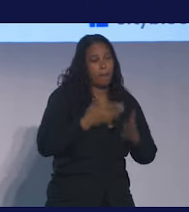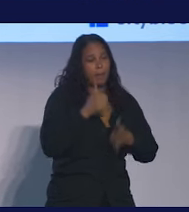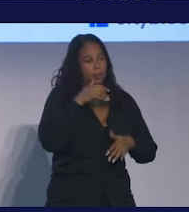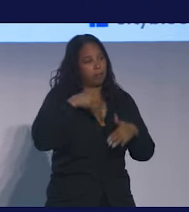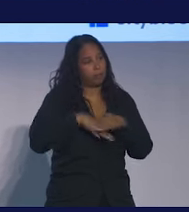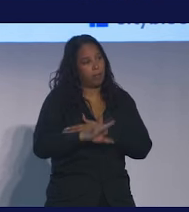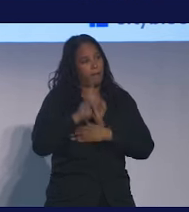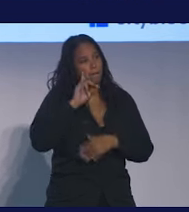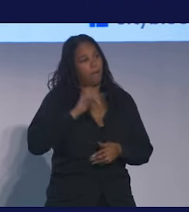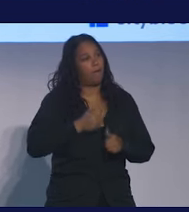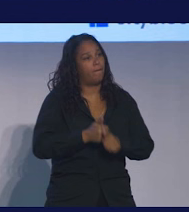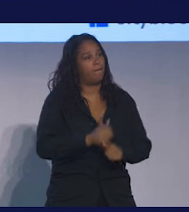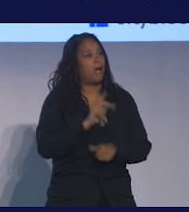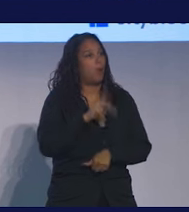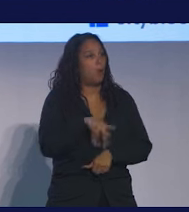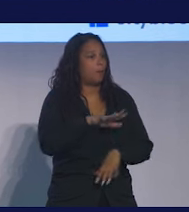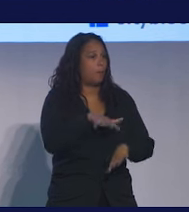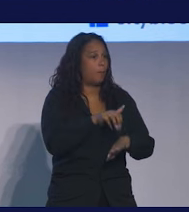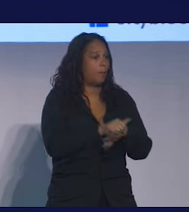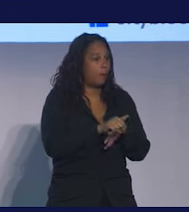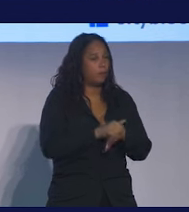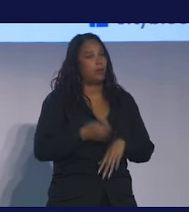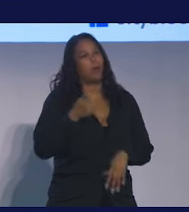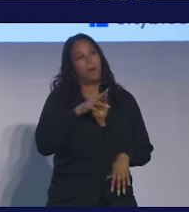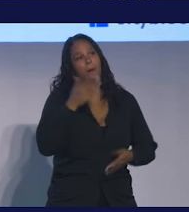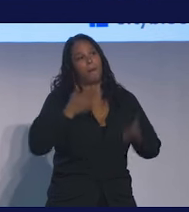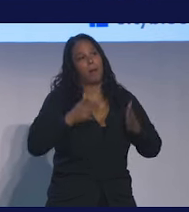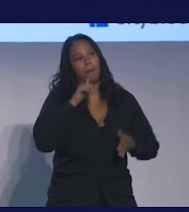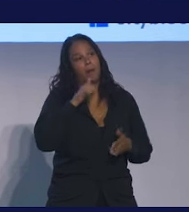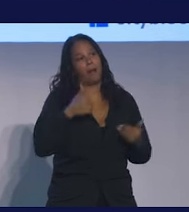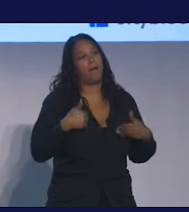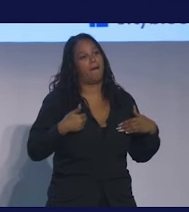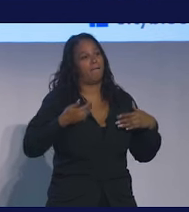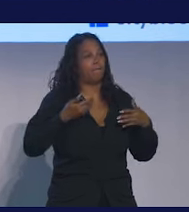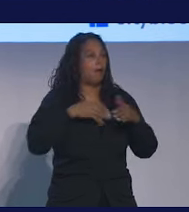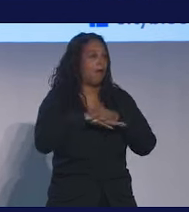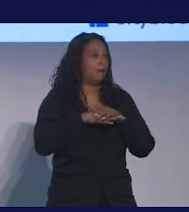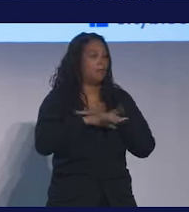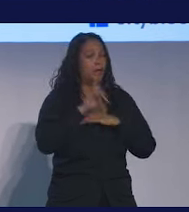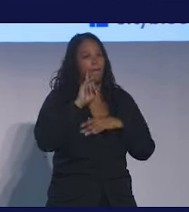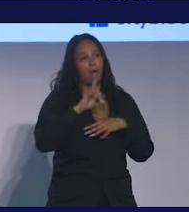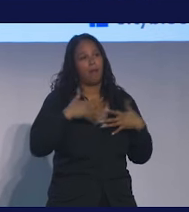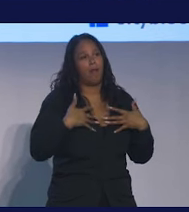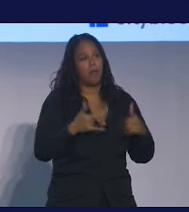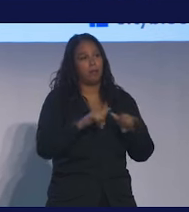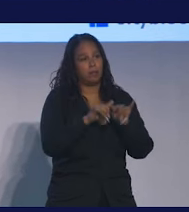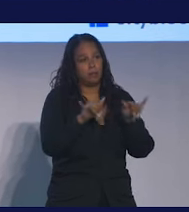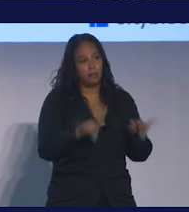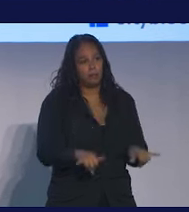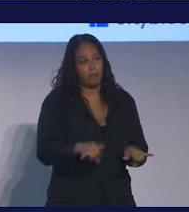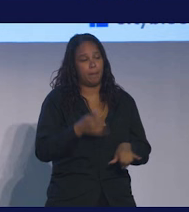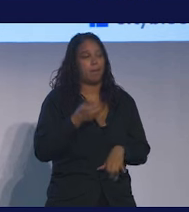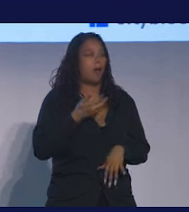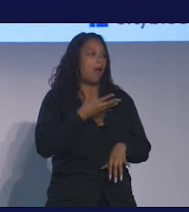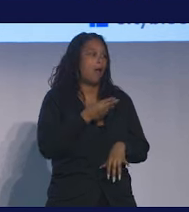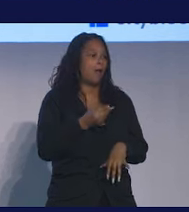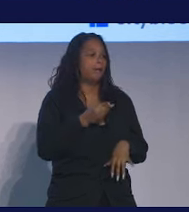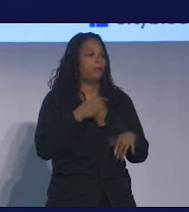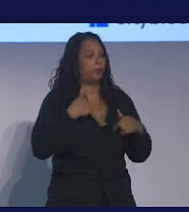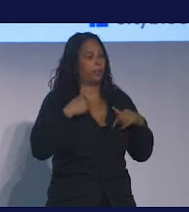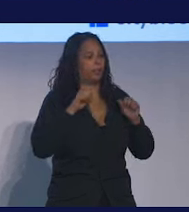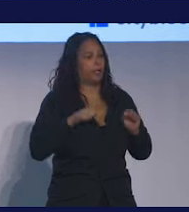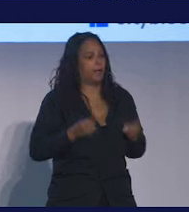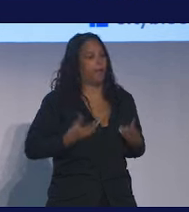follow-up appointment, may not be willingly accessing the health care system. And we're able to do, provide care for them